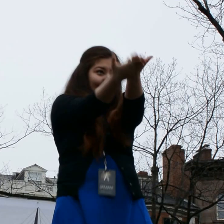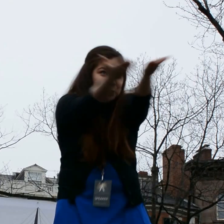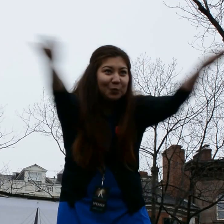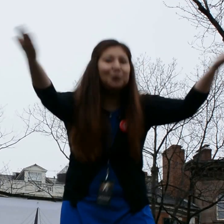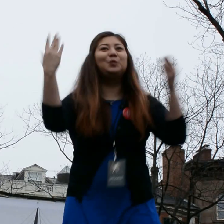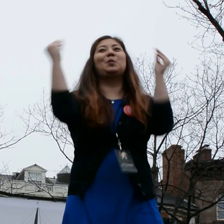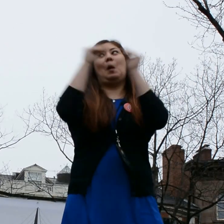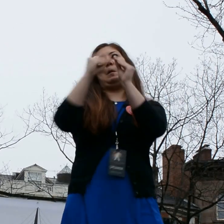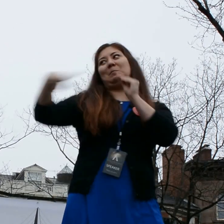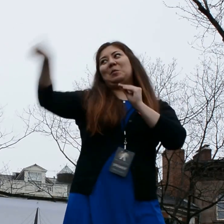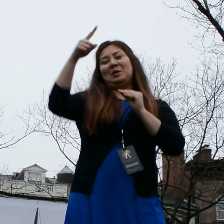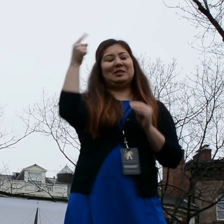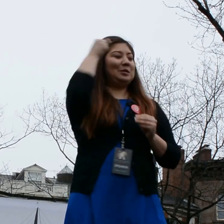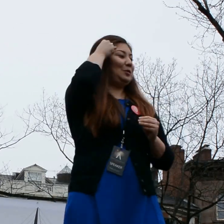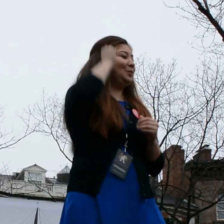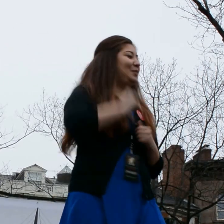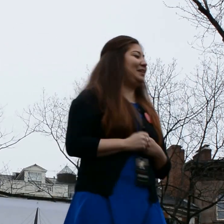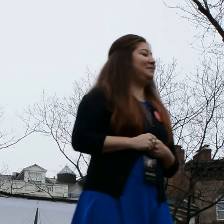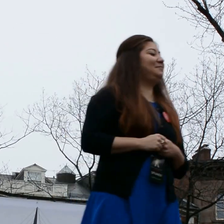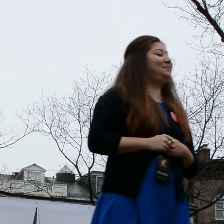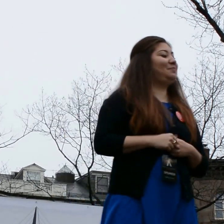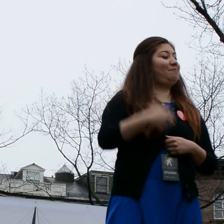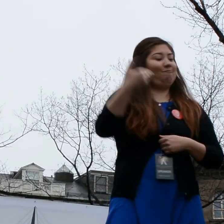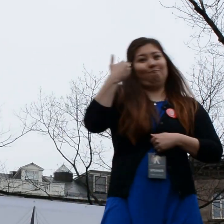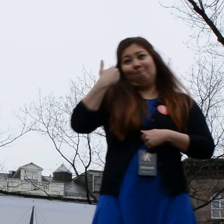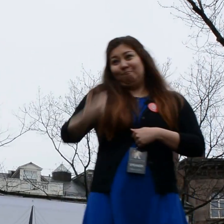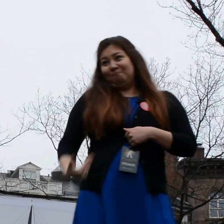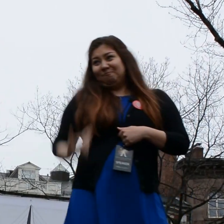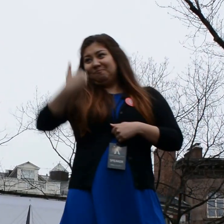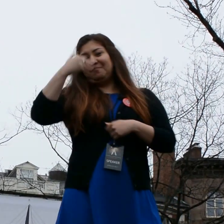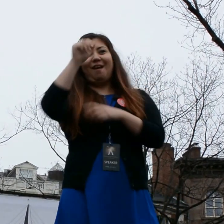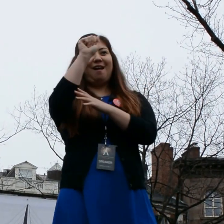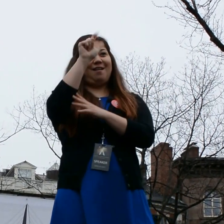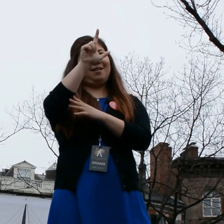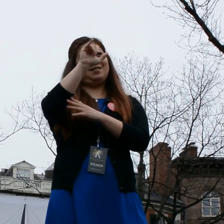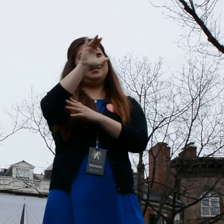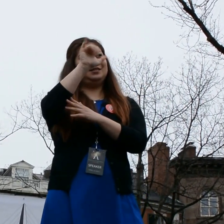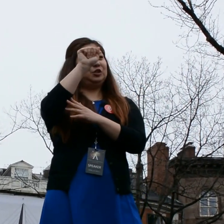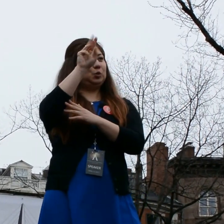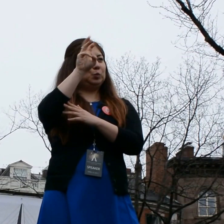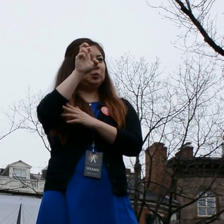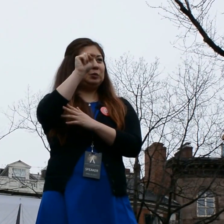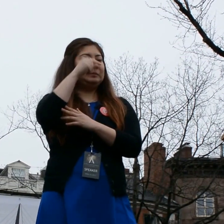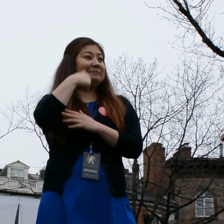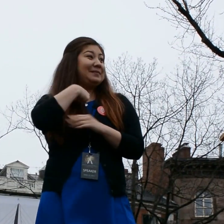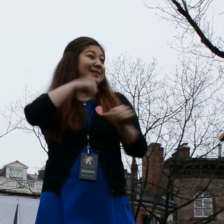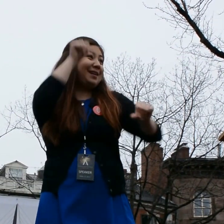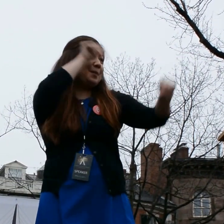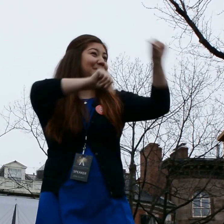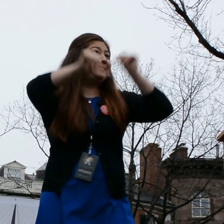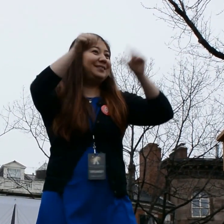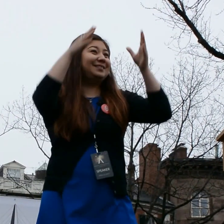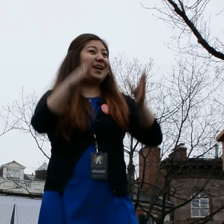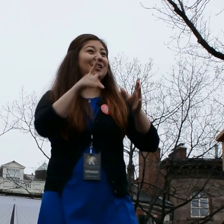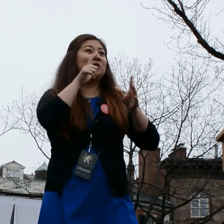You are more than you think. My name is Alicia Wilton, and I am a scientist